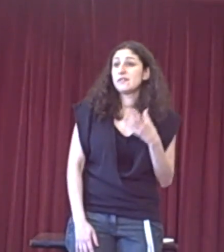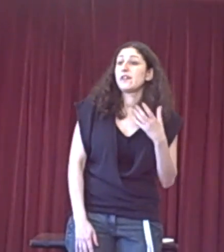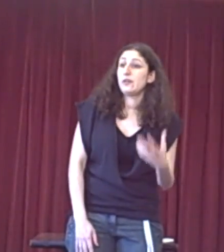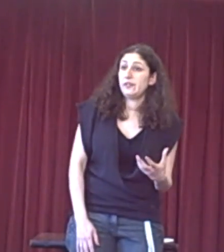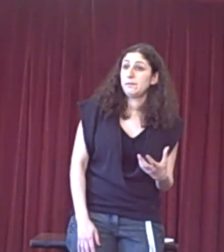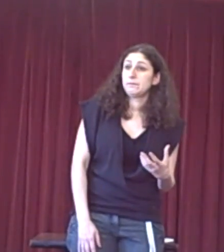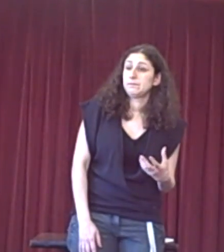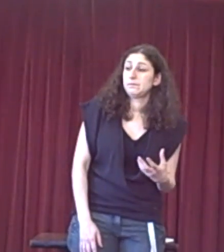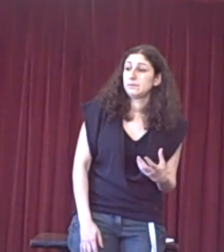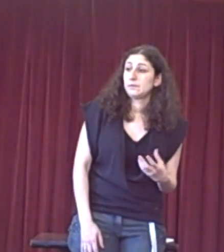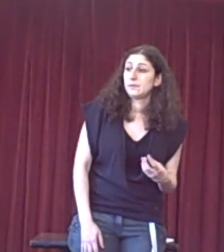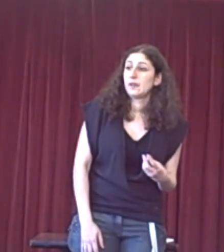involved.